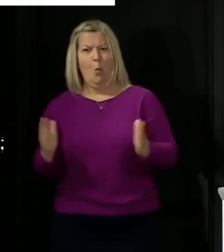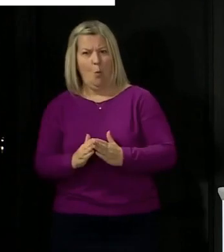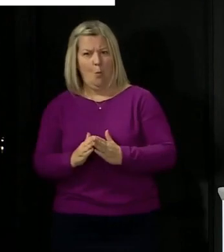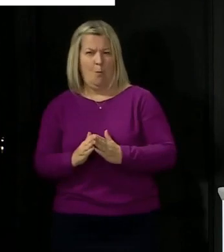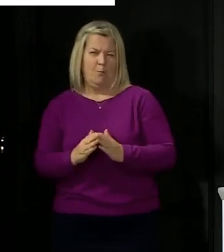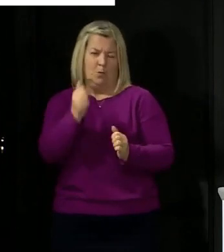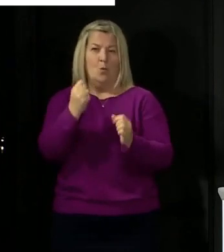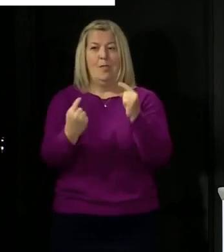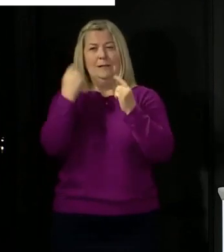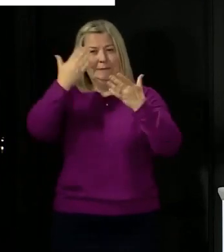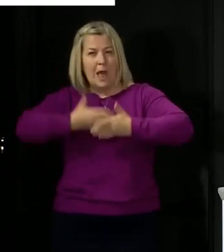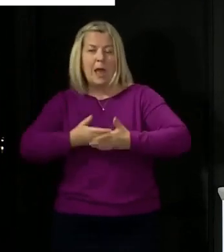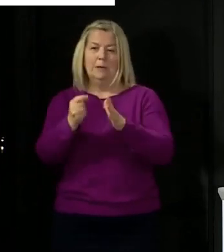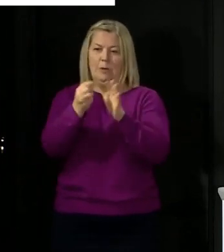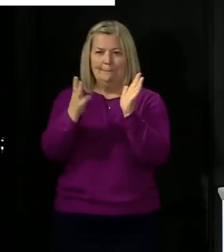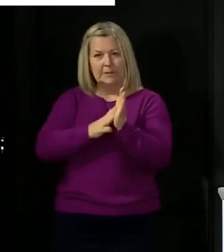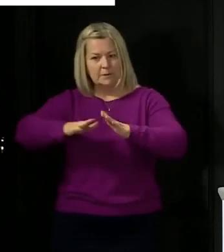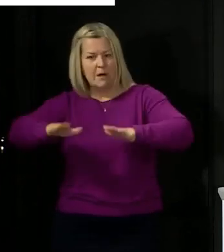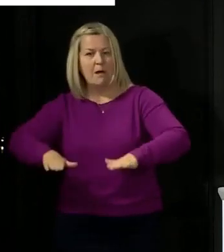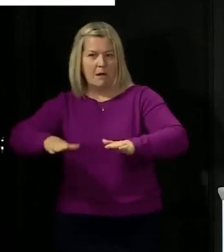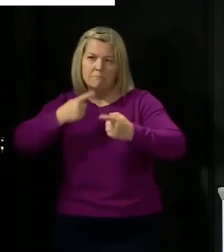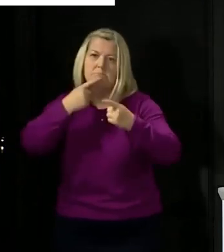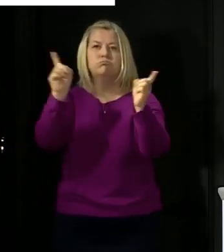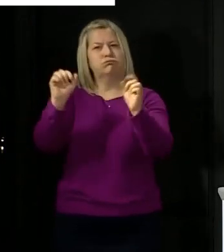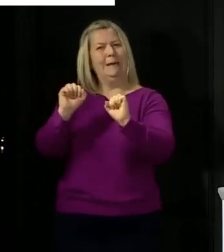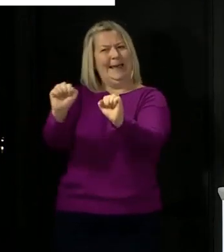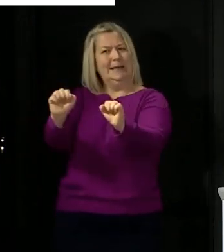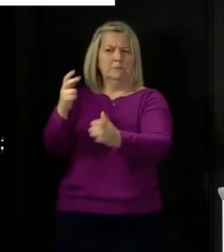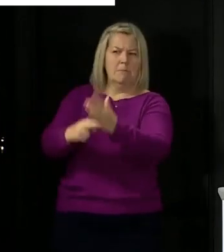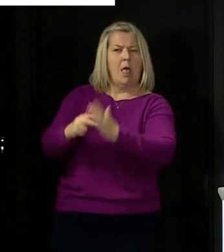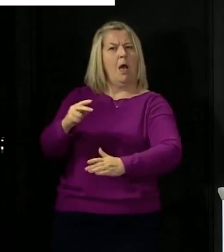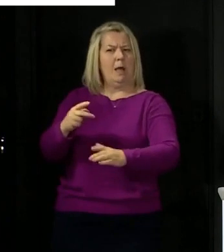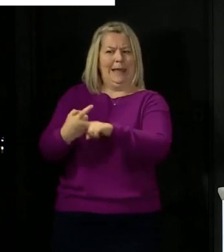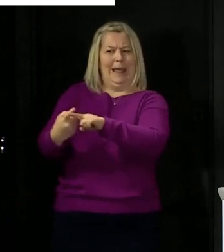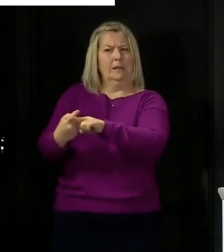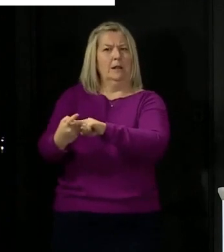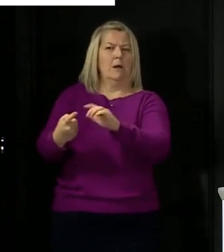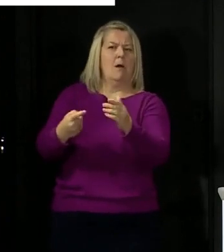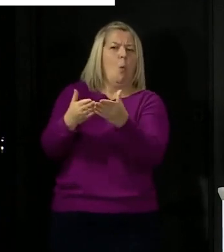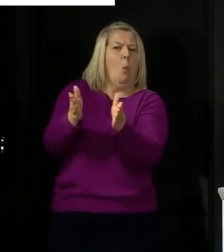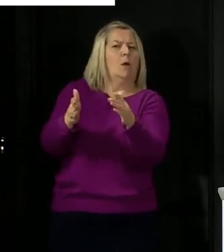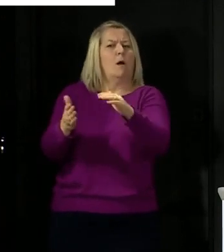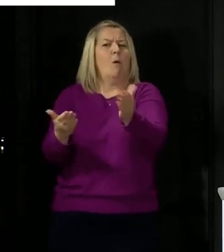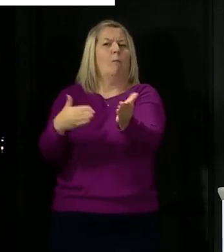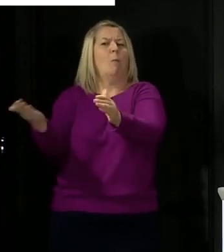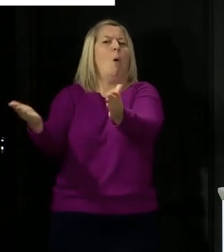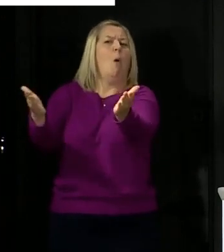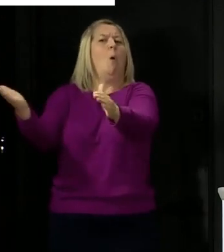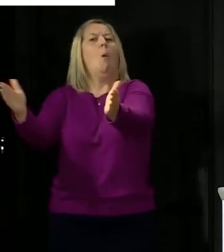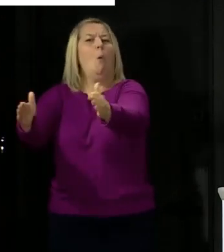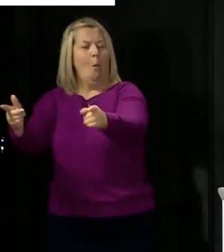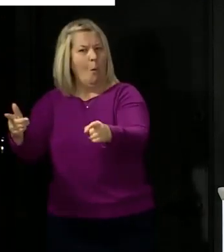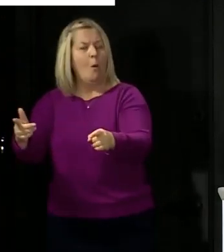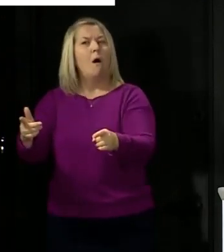The Prime Minister set out some of the detail of his plan for easing restrictions in England. More of the detail of that has emerged this morning